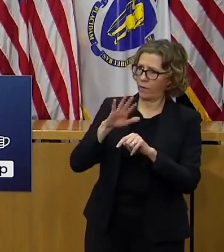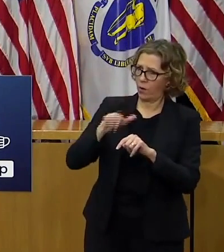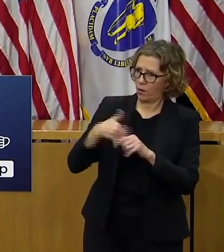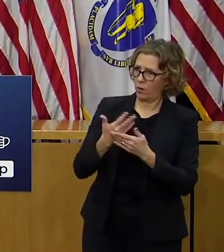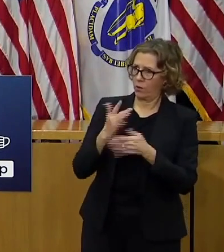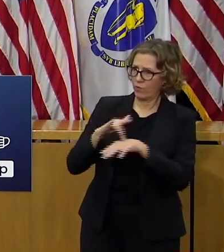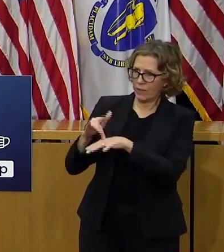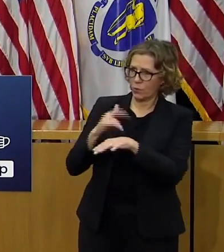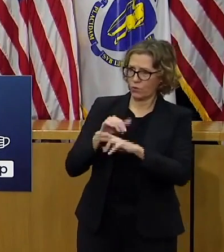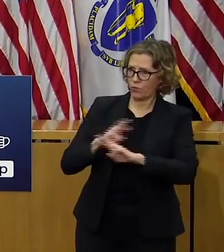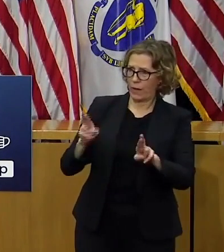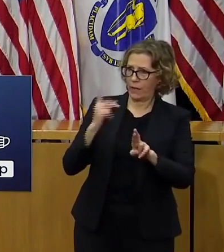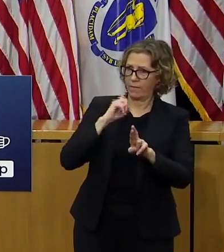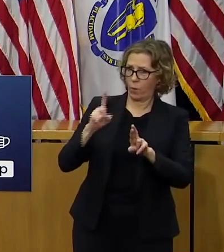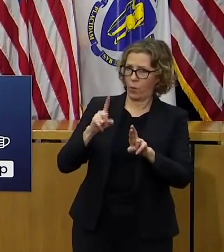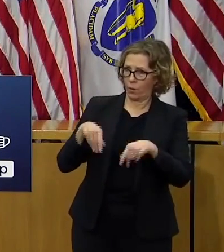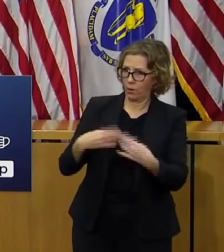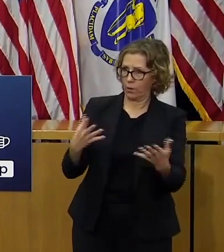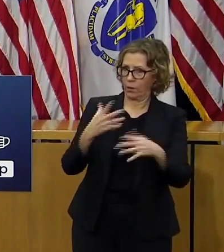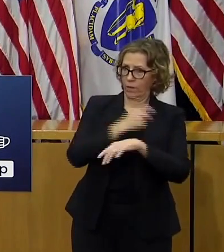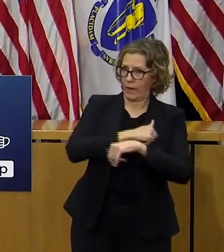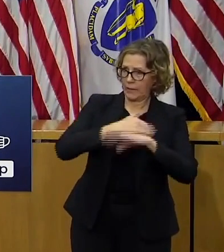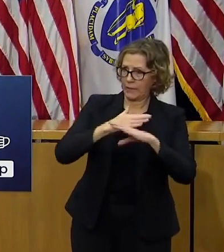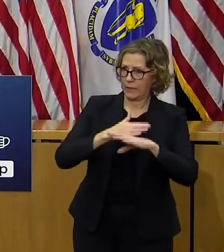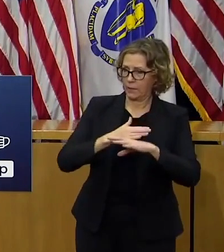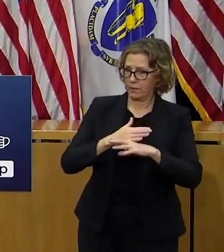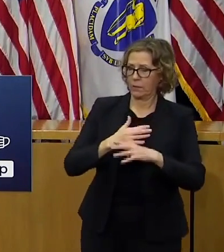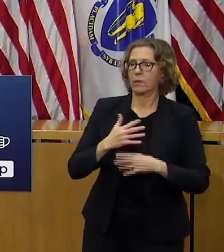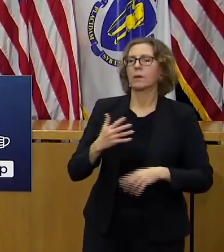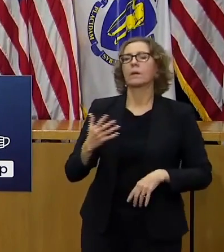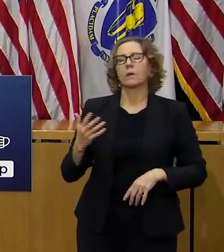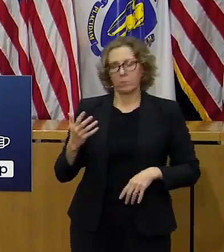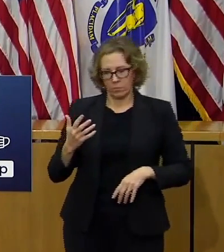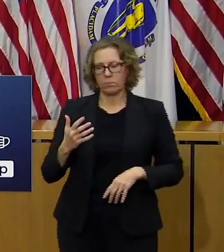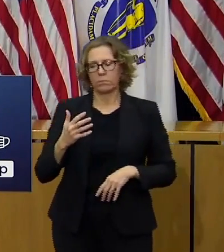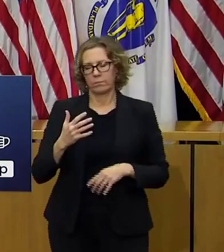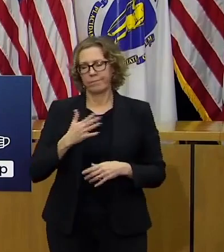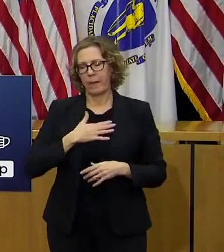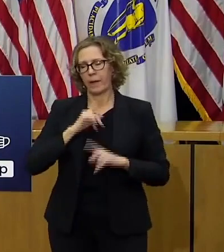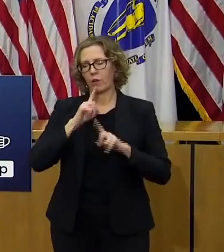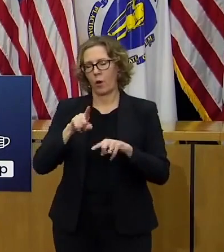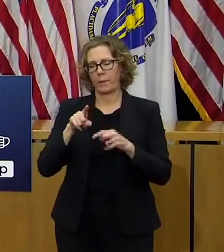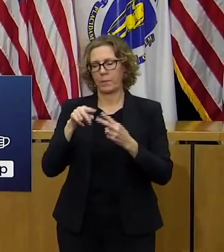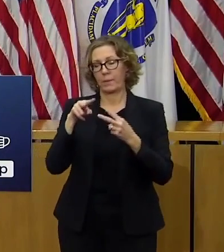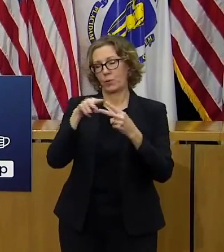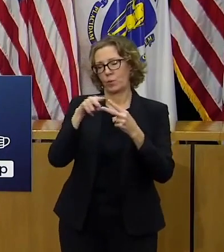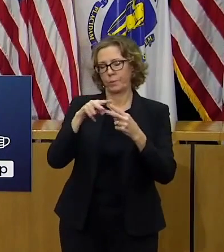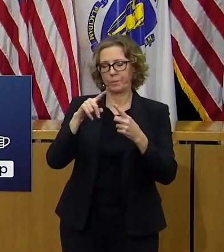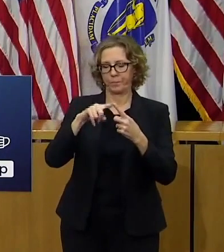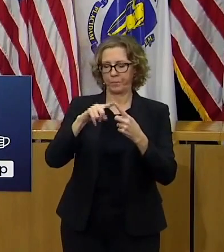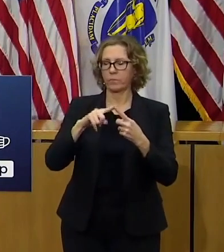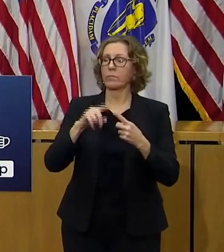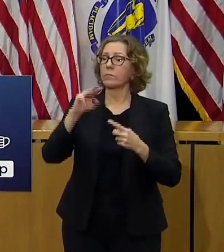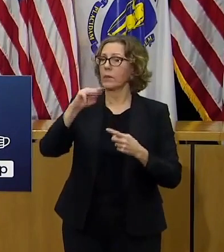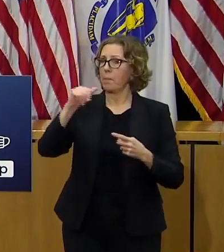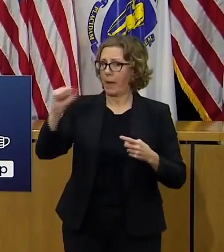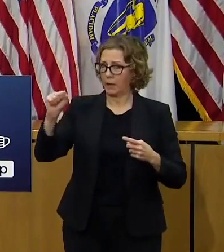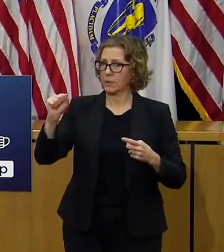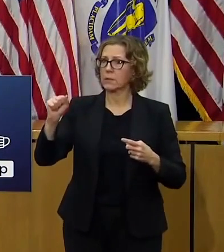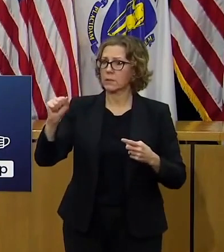go smoothly well i guess i'd say two things about about that the first is you know you should remember that massachusetts does